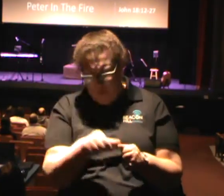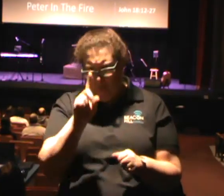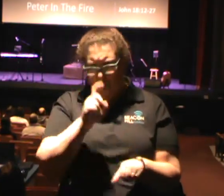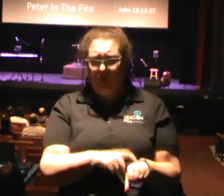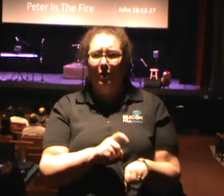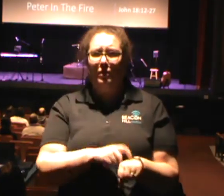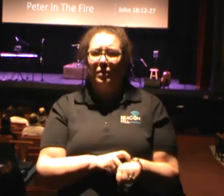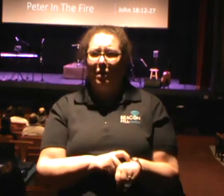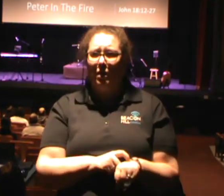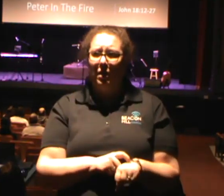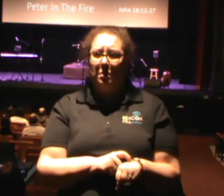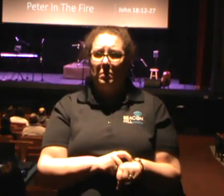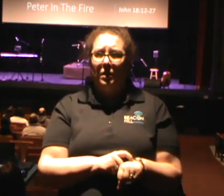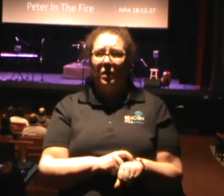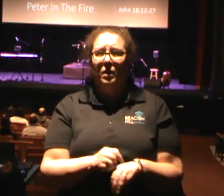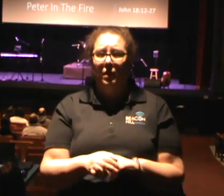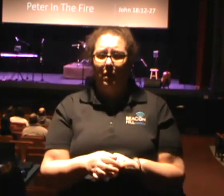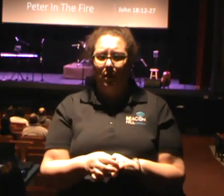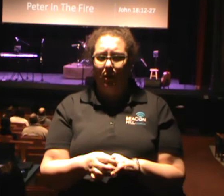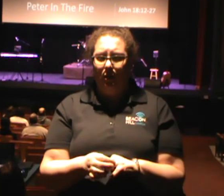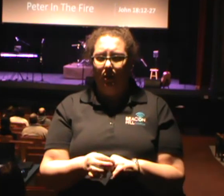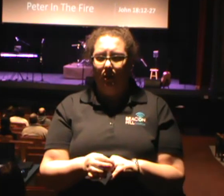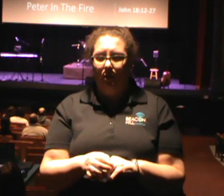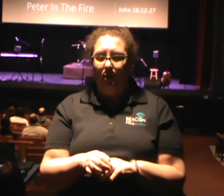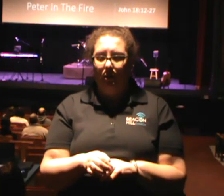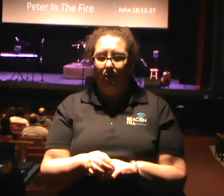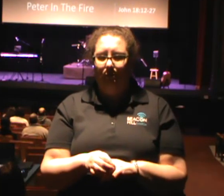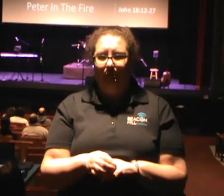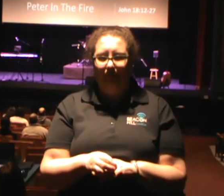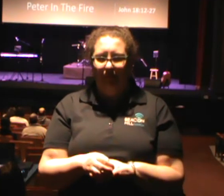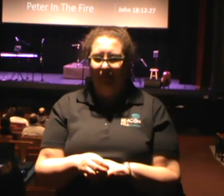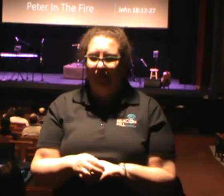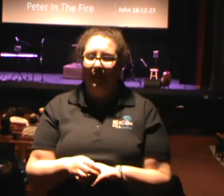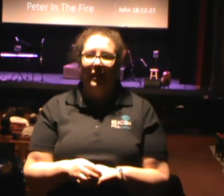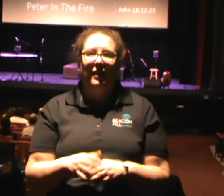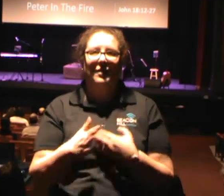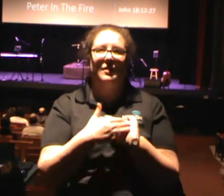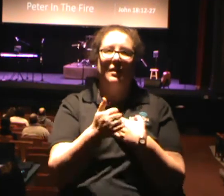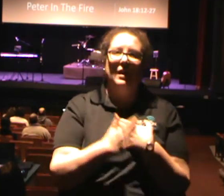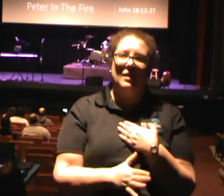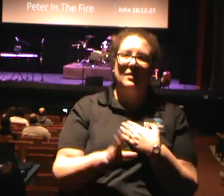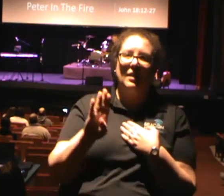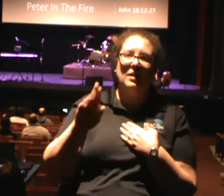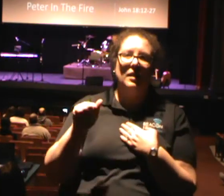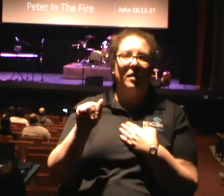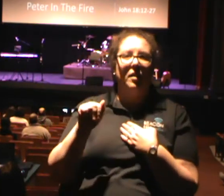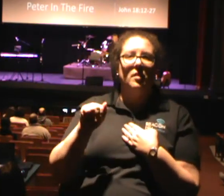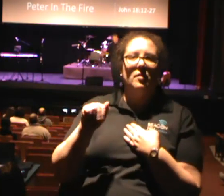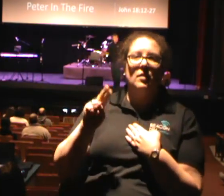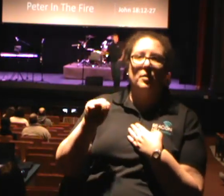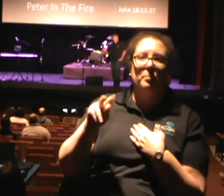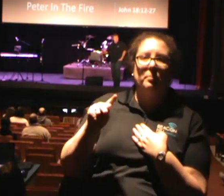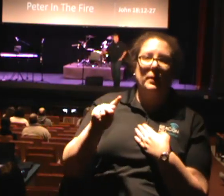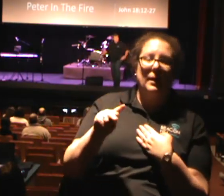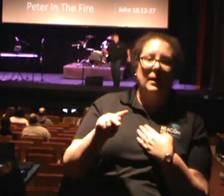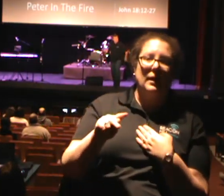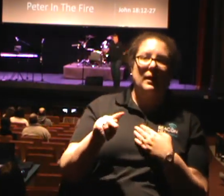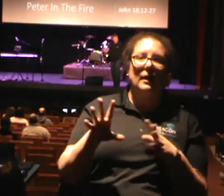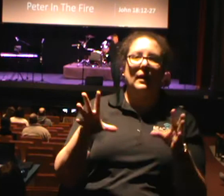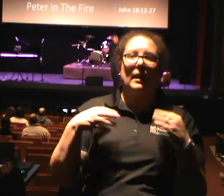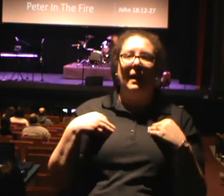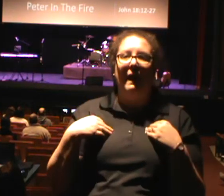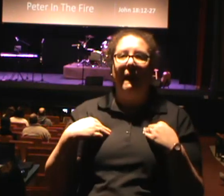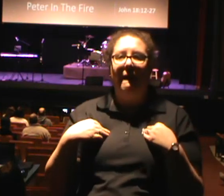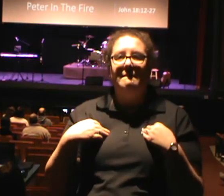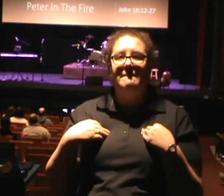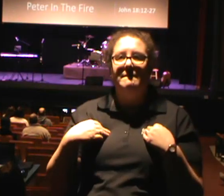was shooting fireworks outside of a bank, which probably wasn't the best idea, and the police showed up, and I was holding a firework